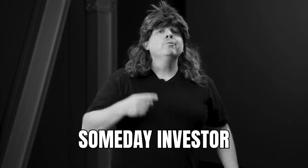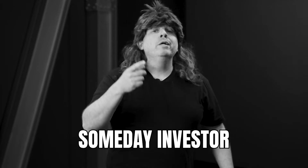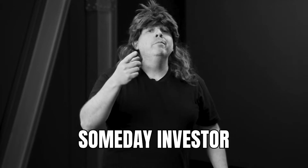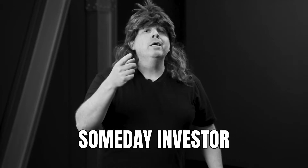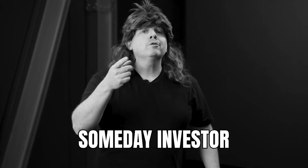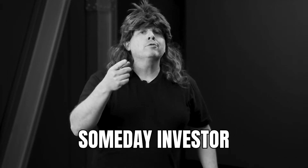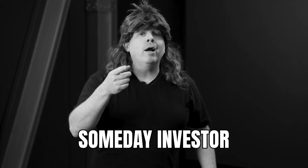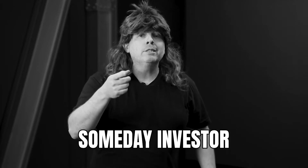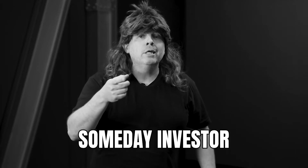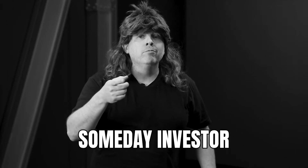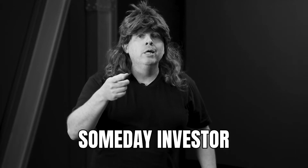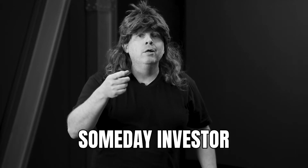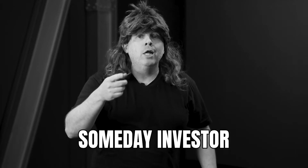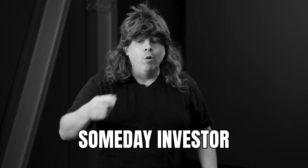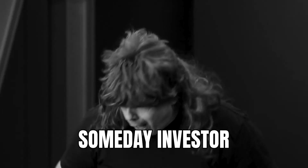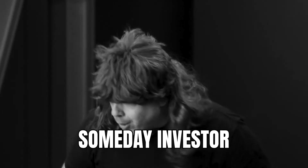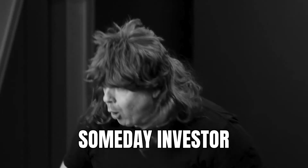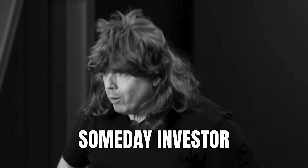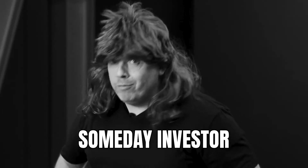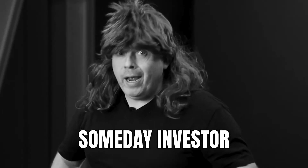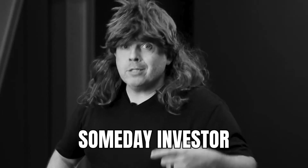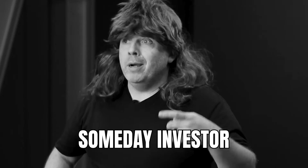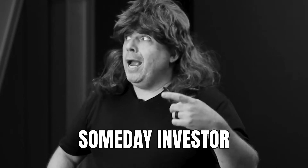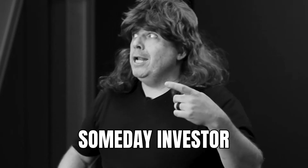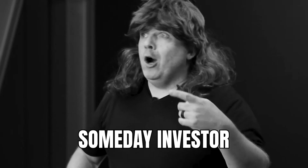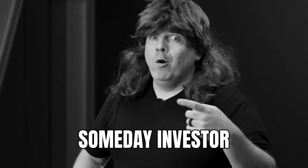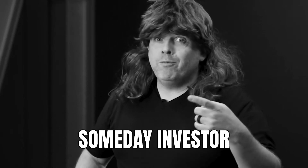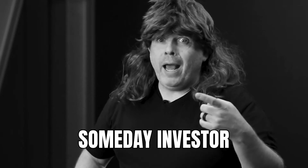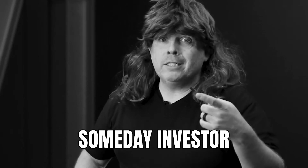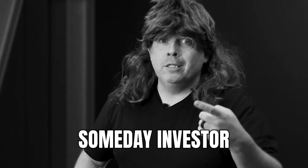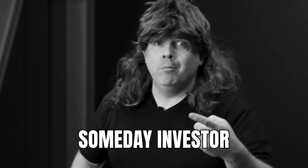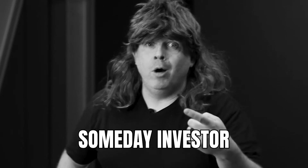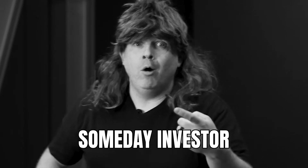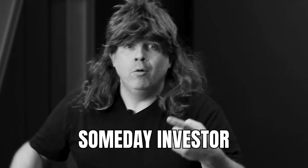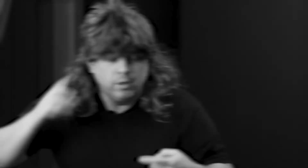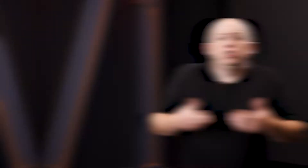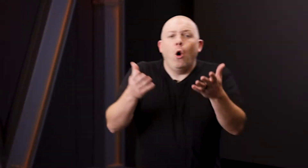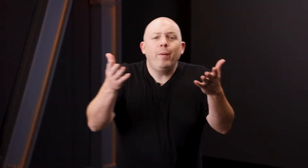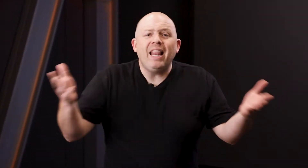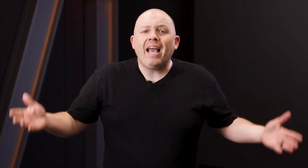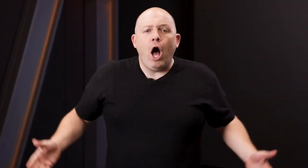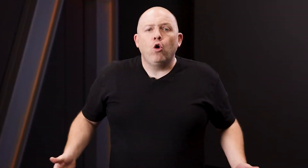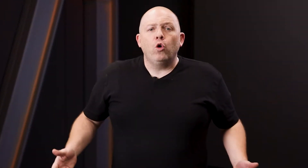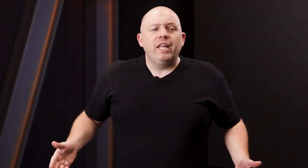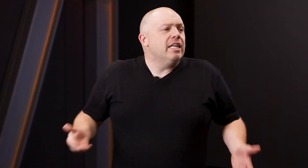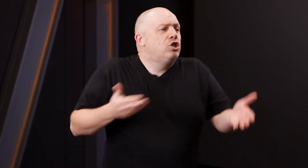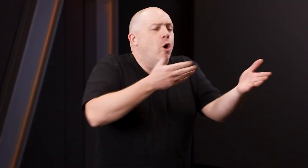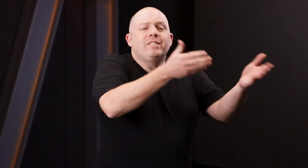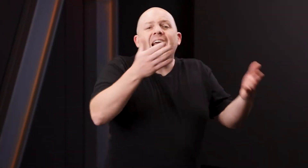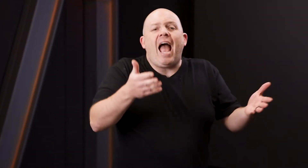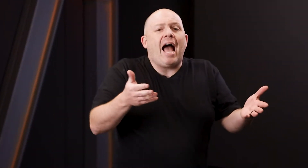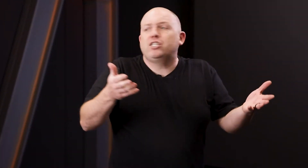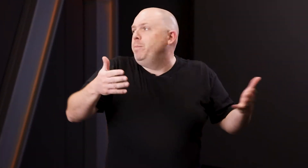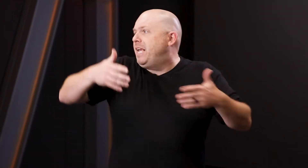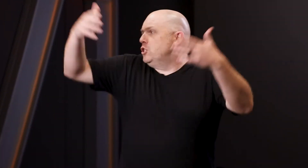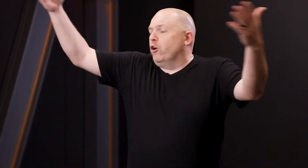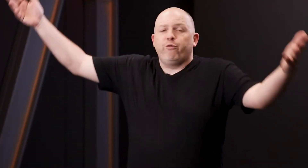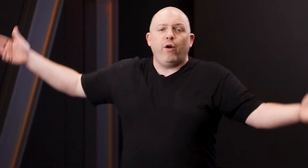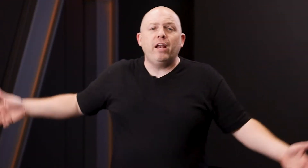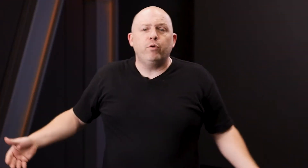when the interest rates get real low. I'm going to invest when there ain't no place no more. Don't be like Uncle Cletus. Don't take action because you're afraid of